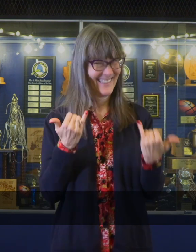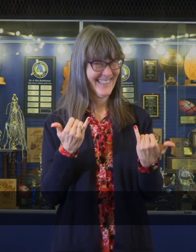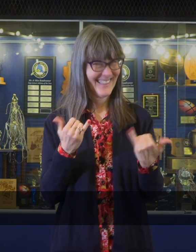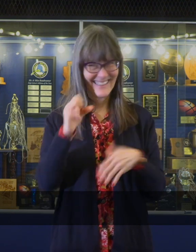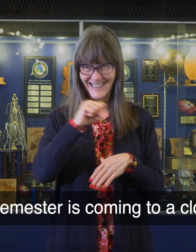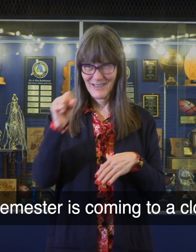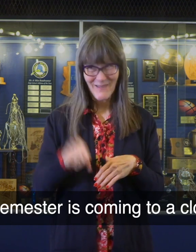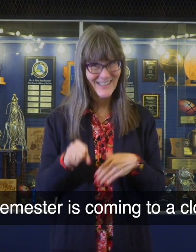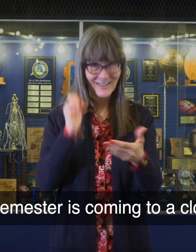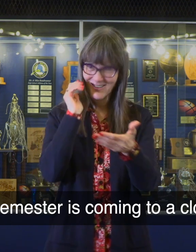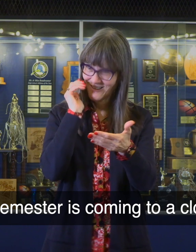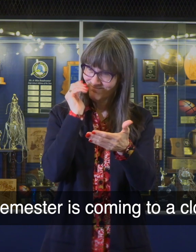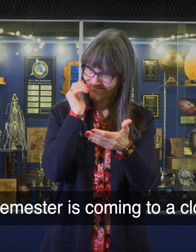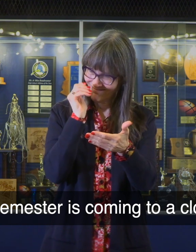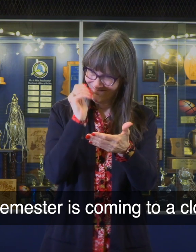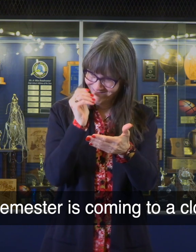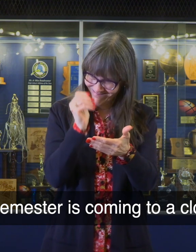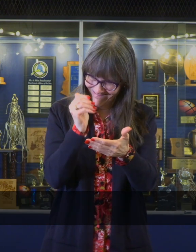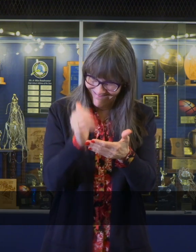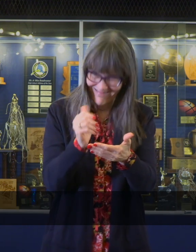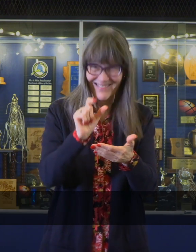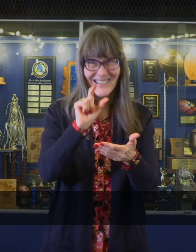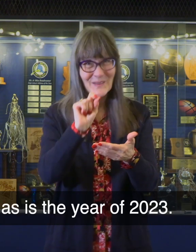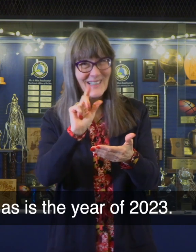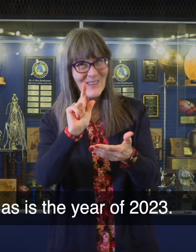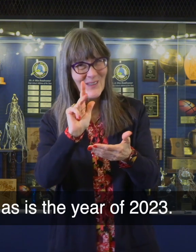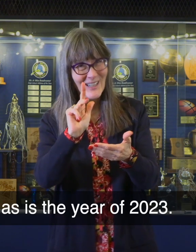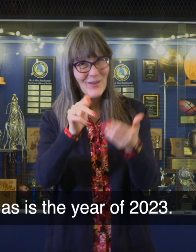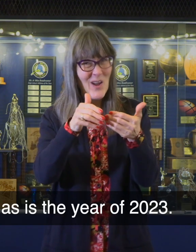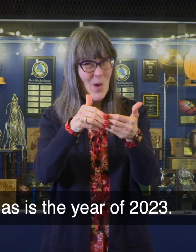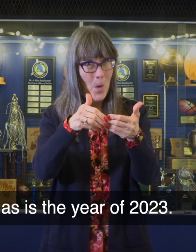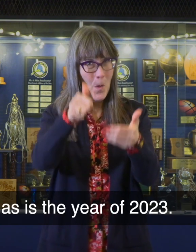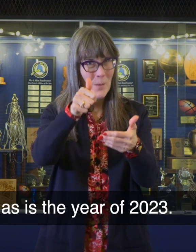This semester is coming to a close, as is the year of 2023.